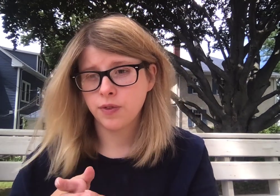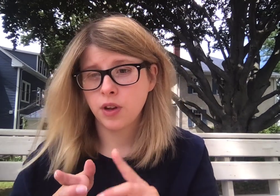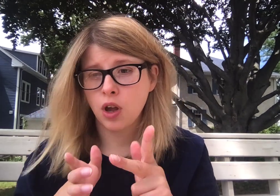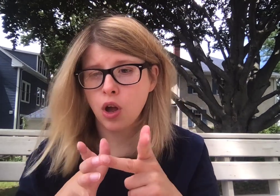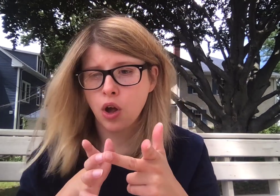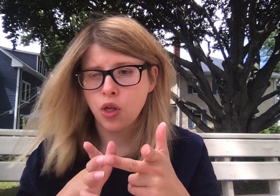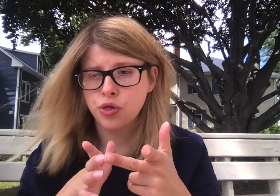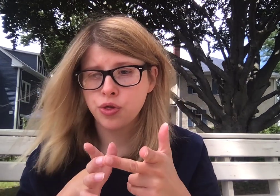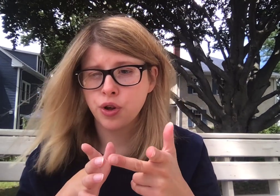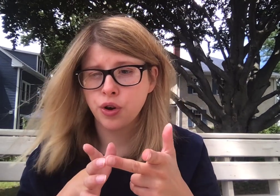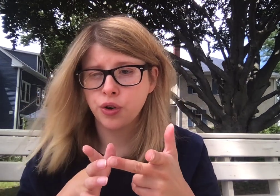Third,